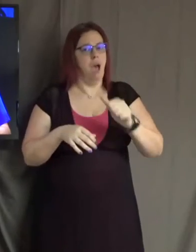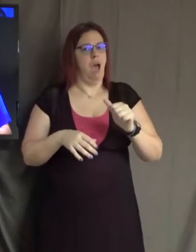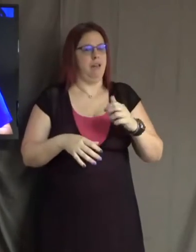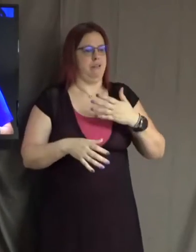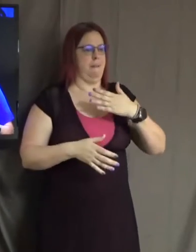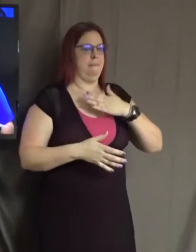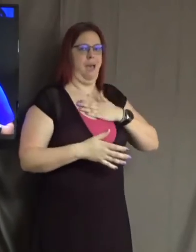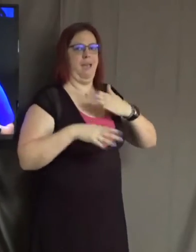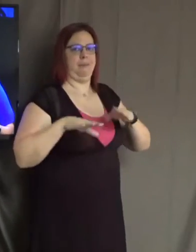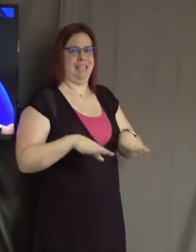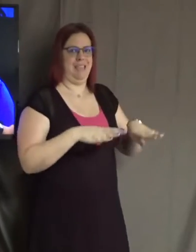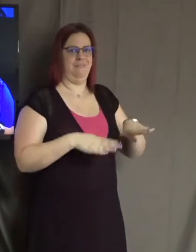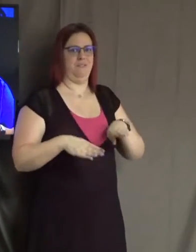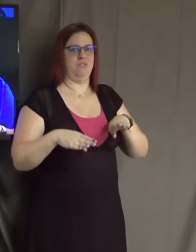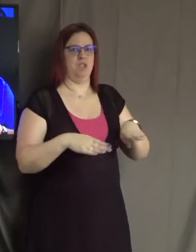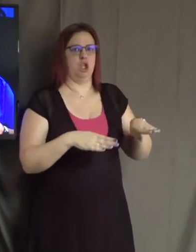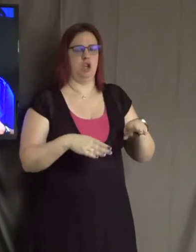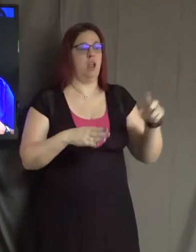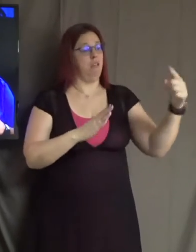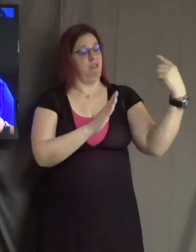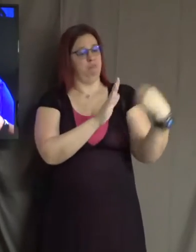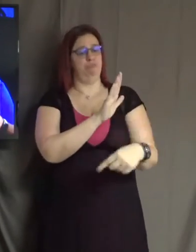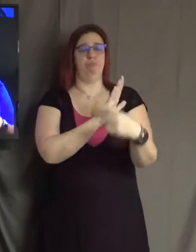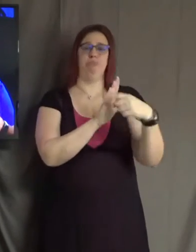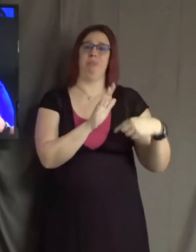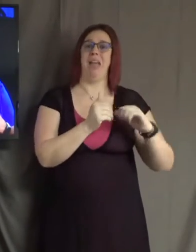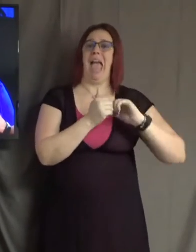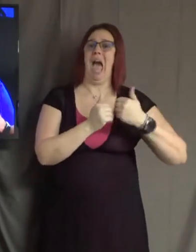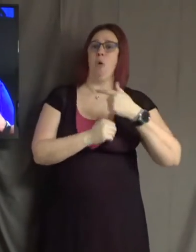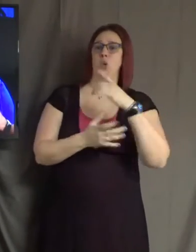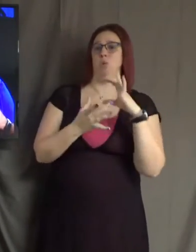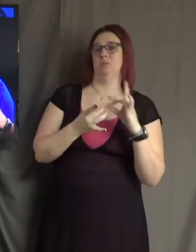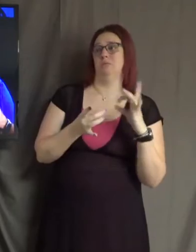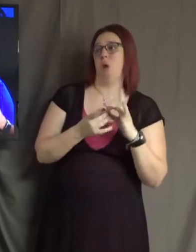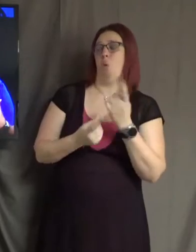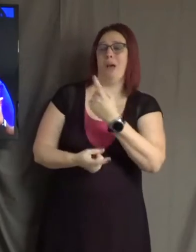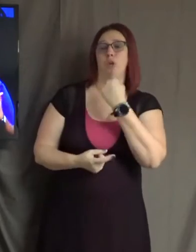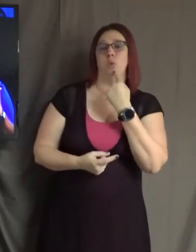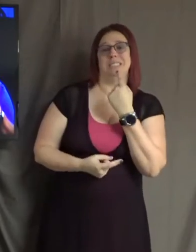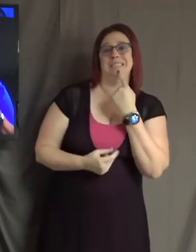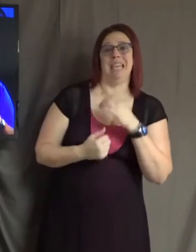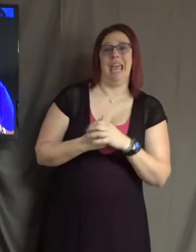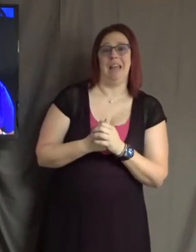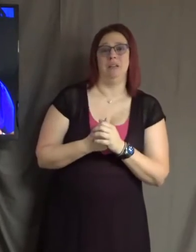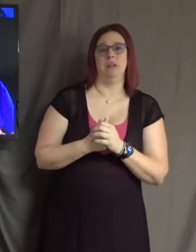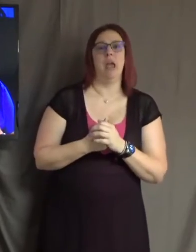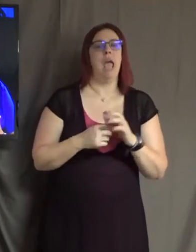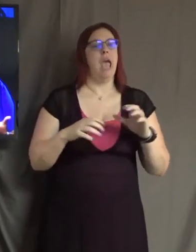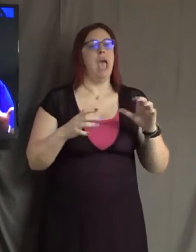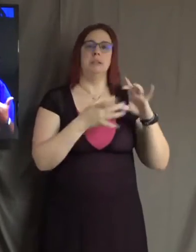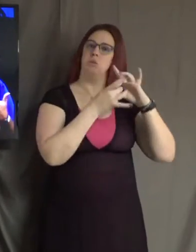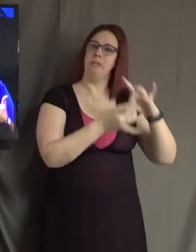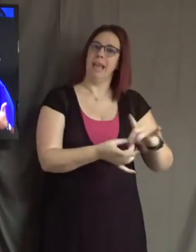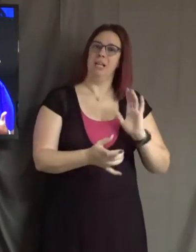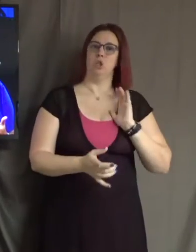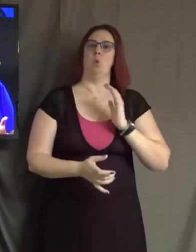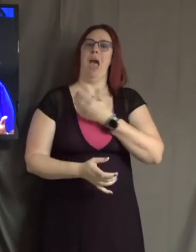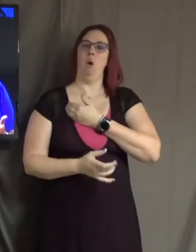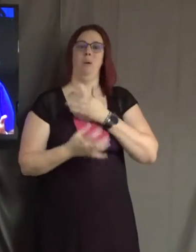us criticism about how we might have spoken or something we might have said has something to do with our value. So we feel shame about it.